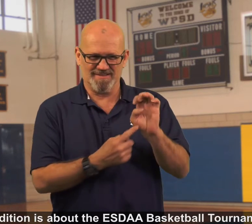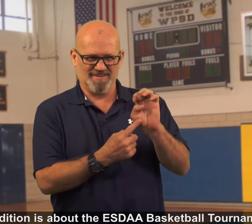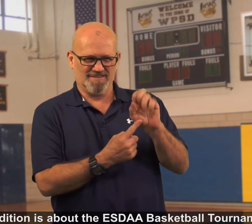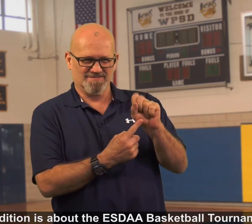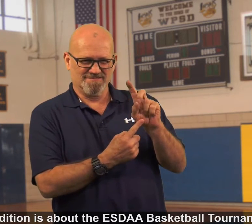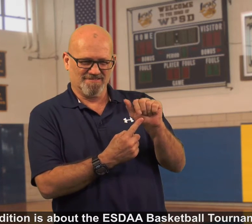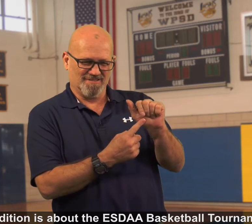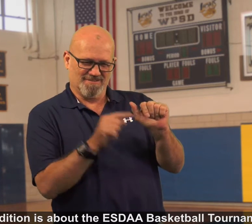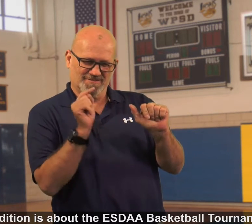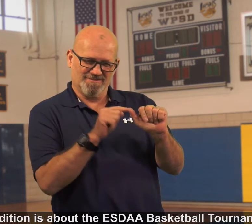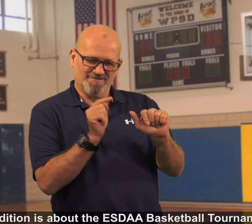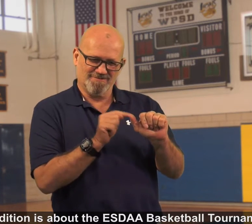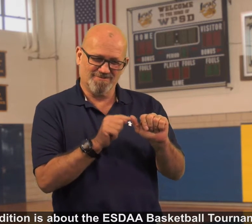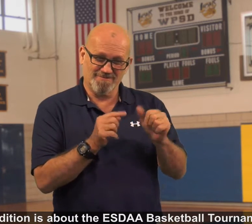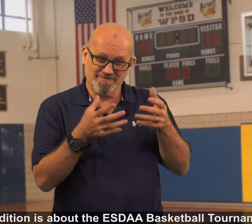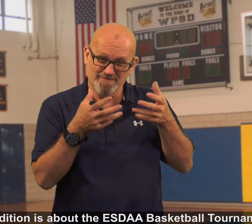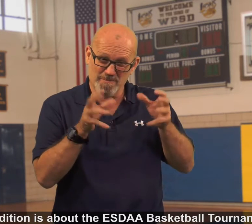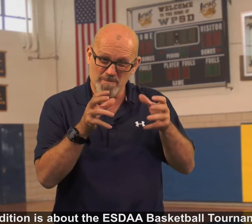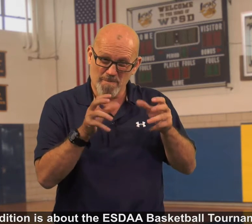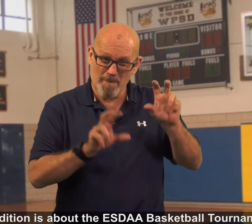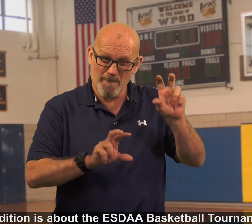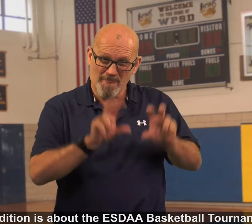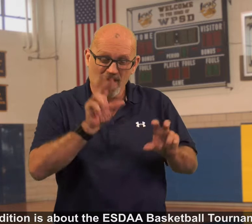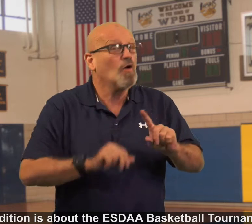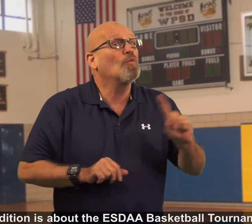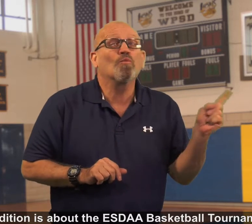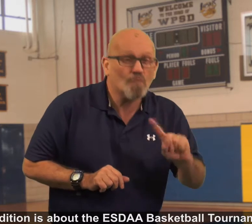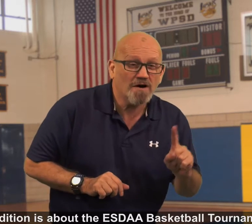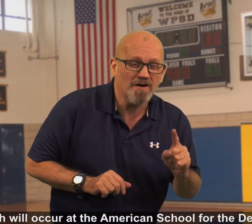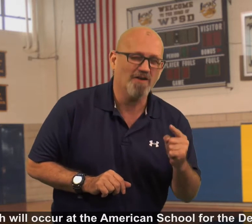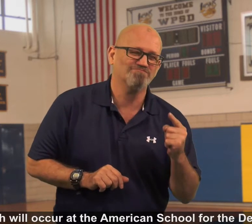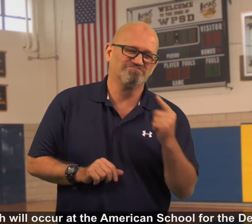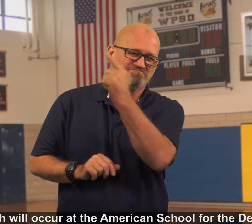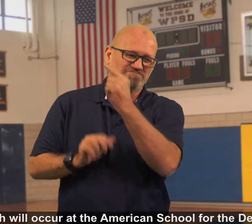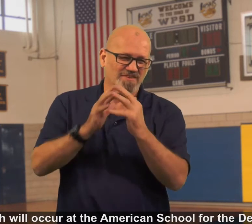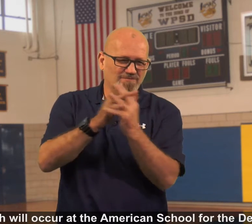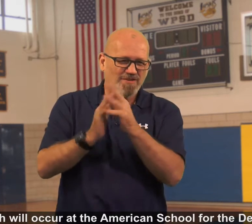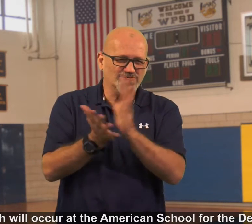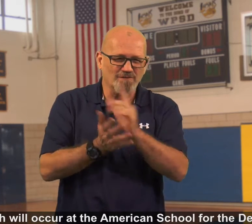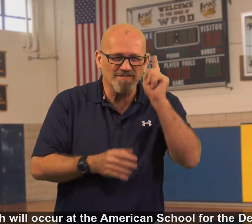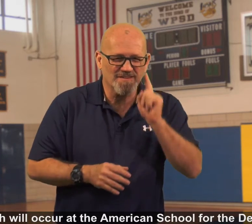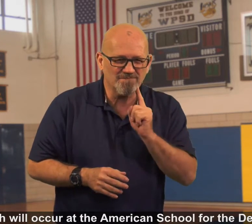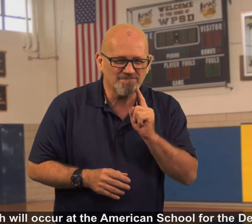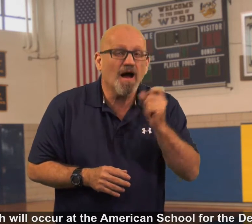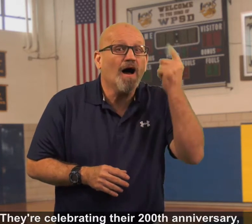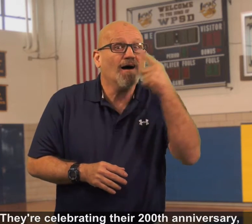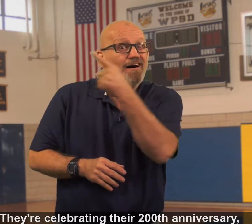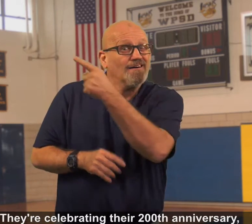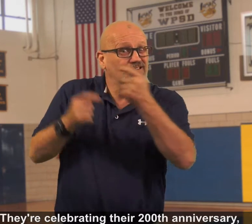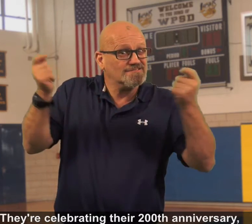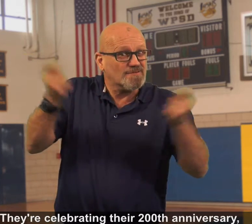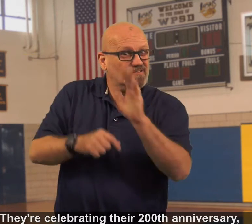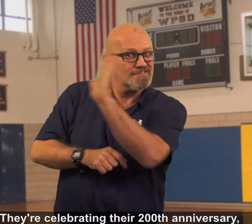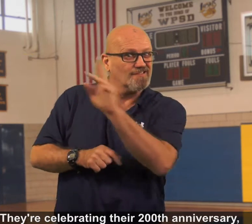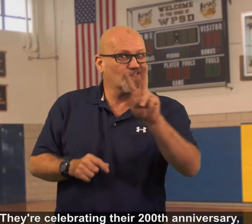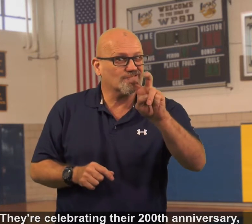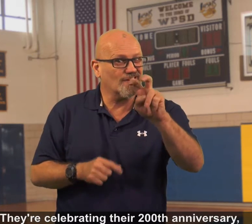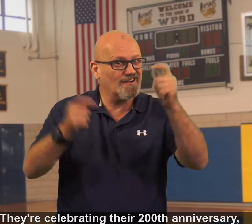edition is about the ESDAA basketball tournament, which will occur at American School for the Deaf. They're celebrating their